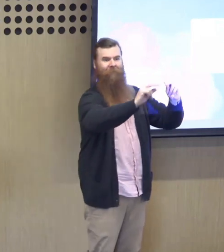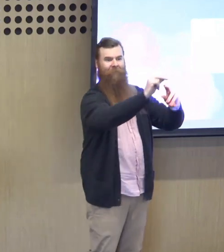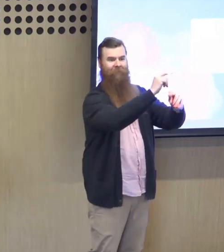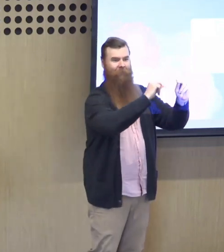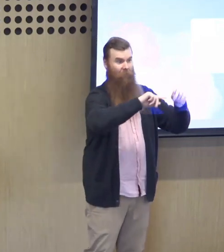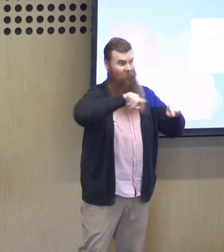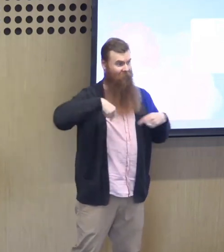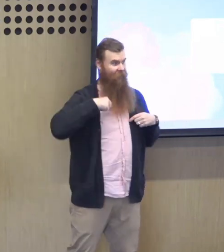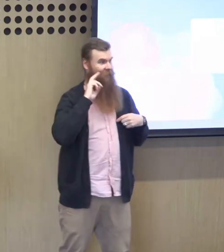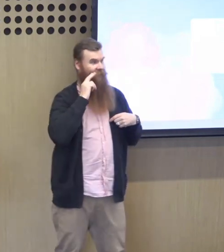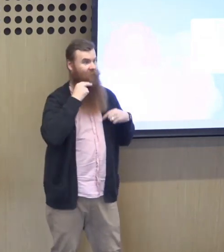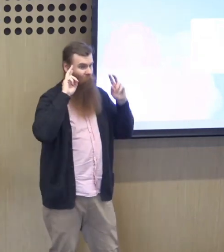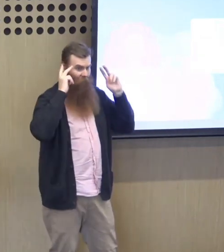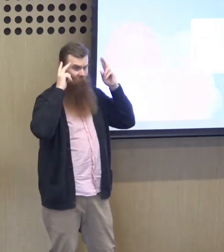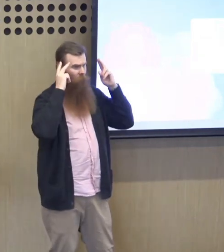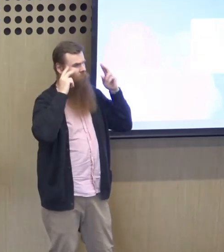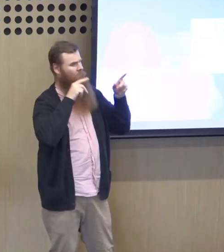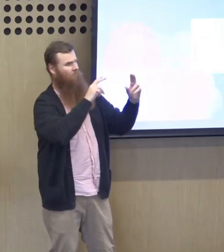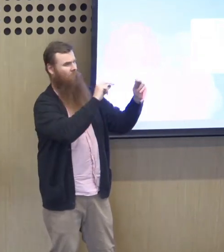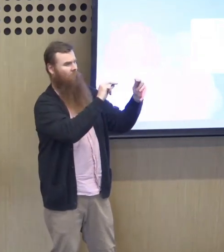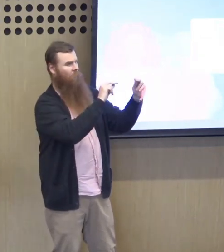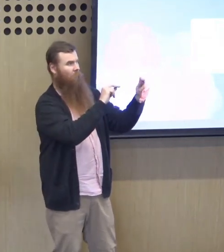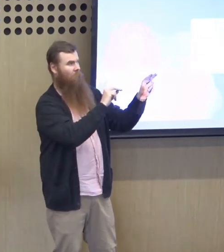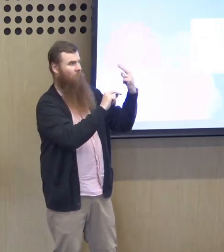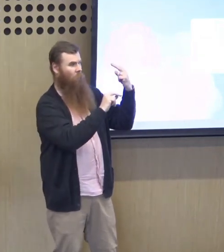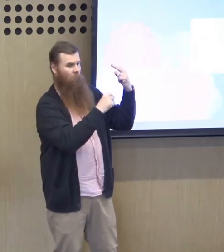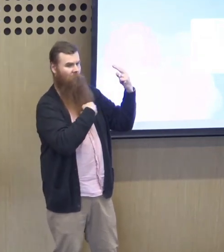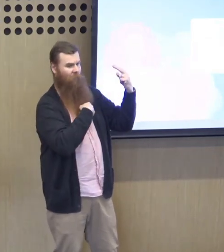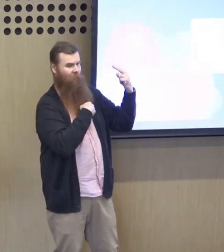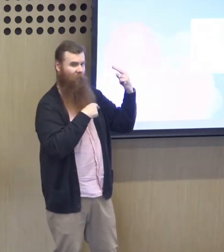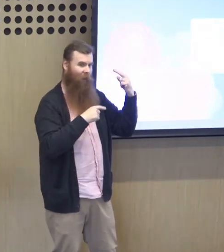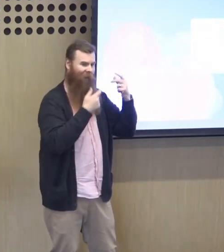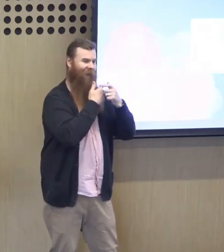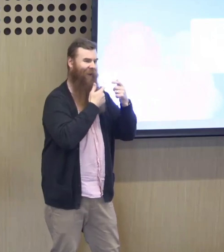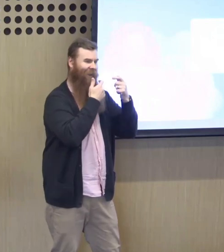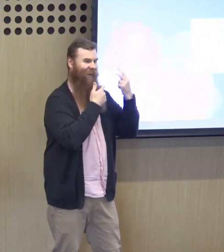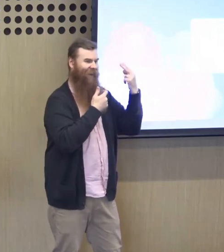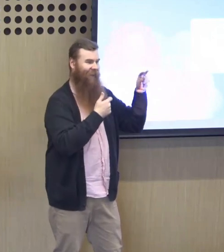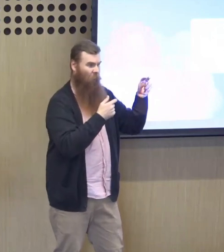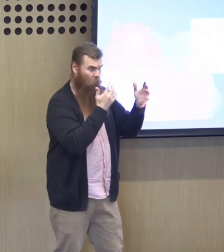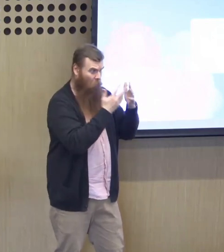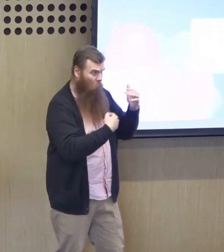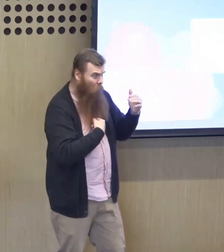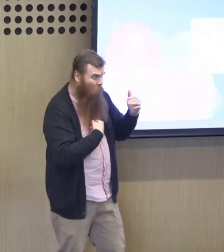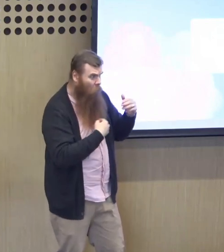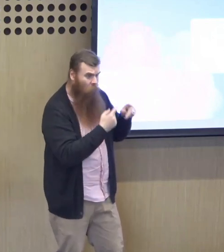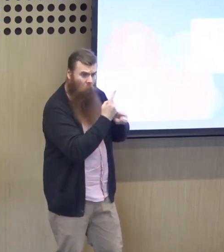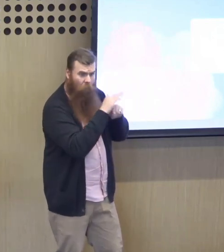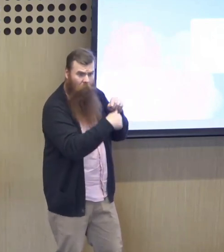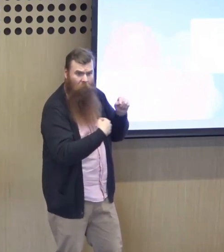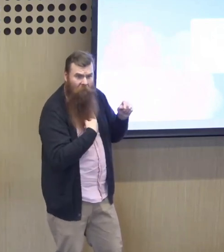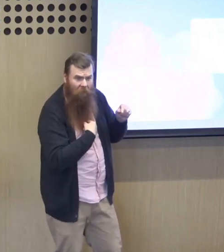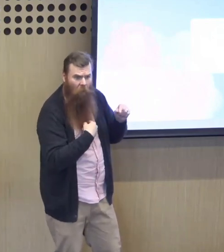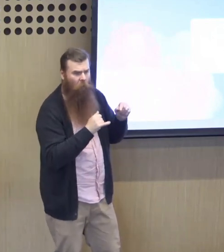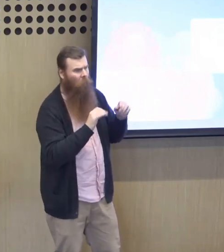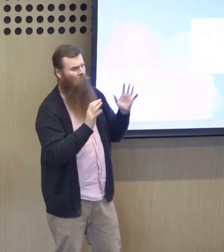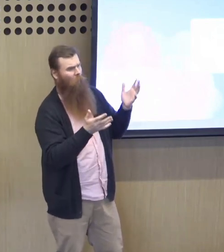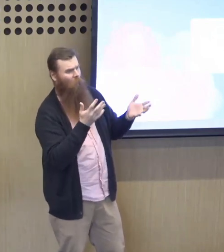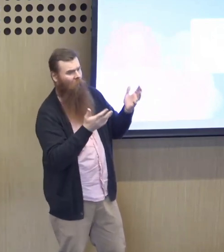because that there's be a lot of conversation going on at a dinner table, for example, and that one deaf member of the family is wondering, are